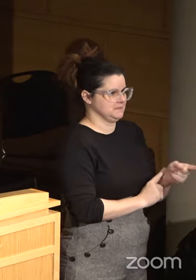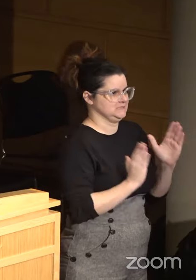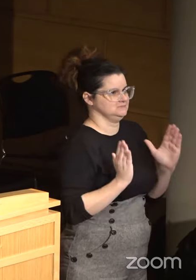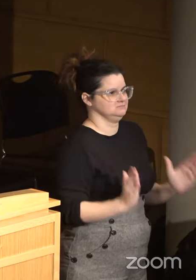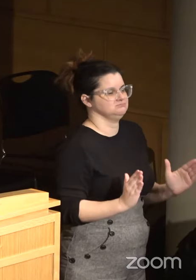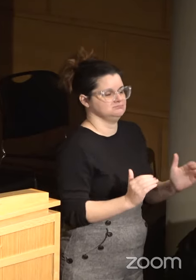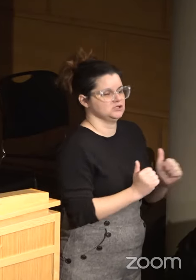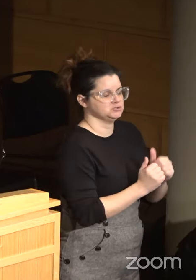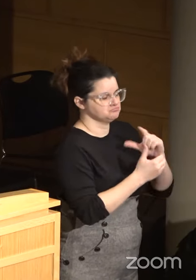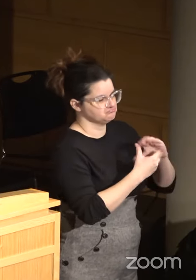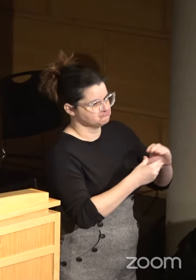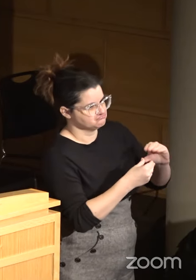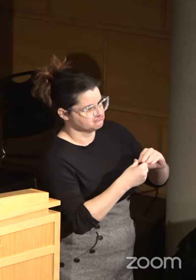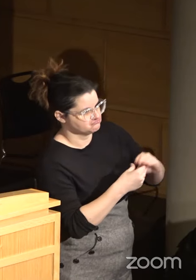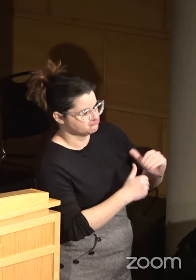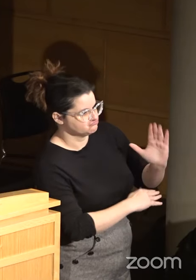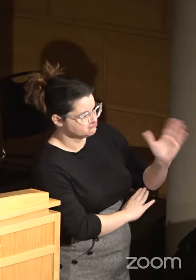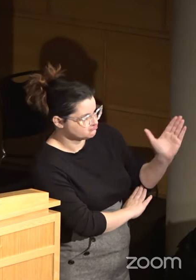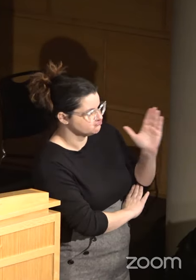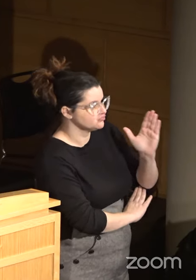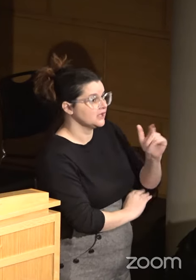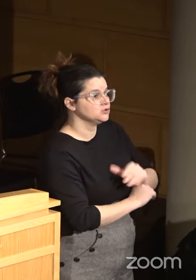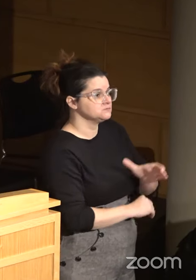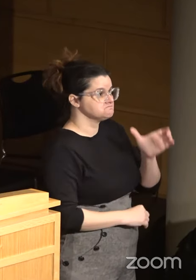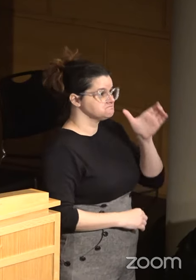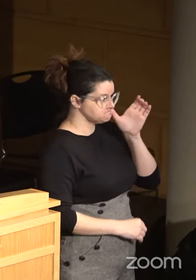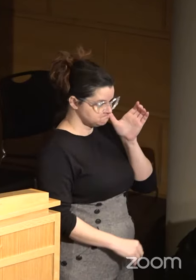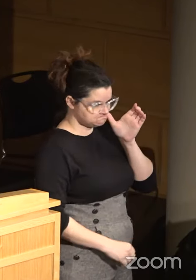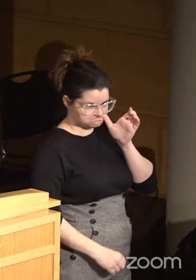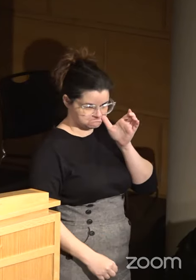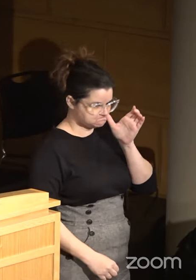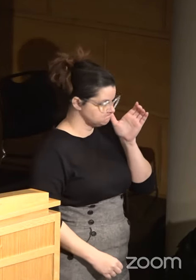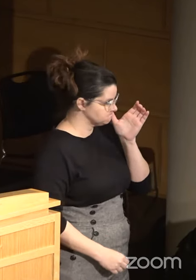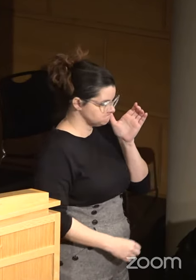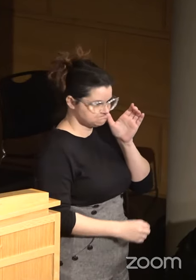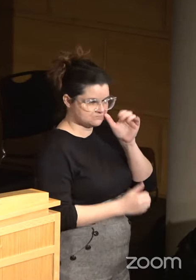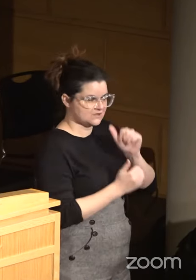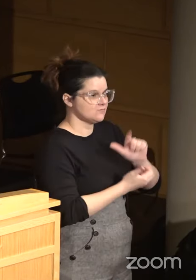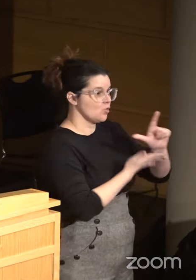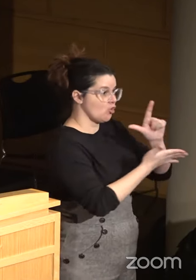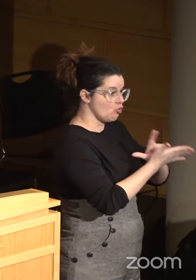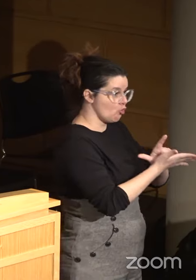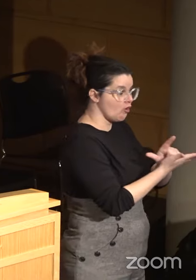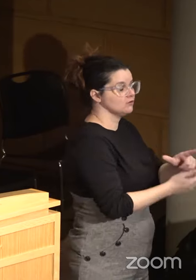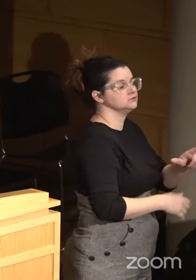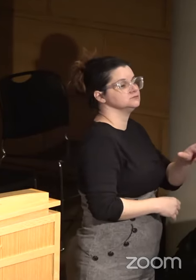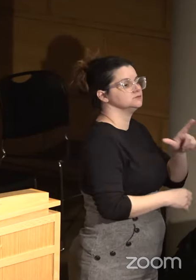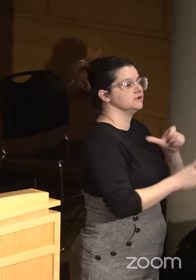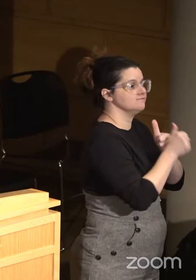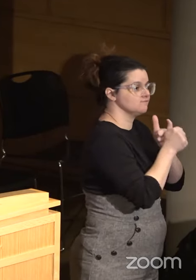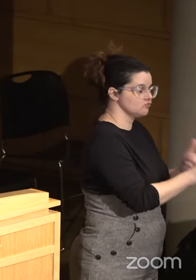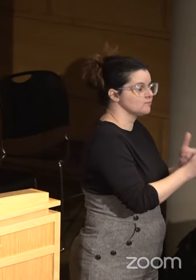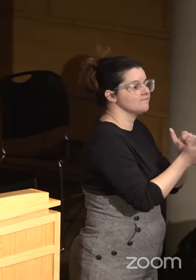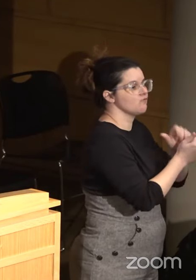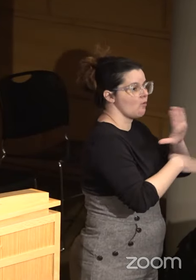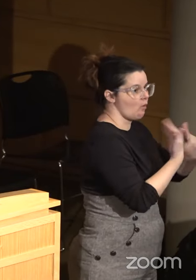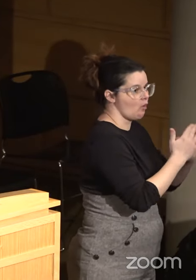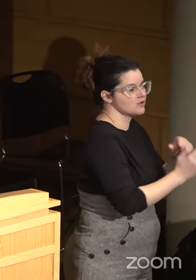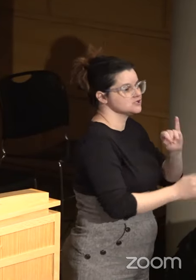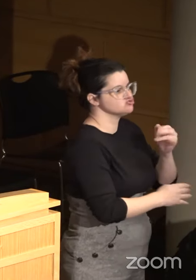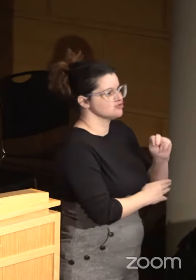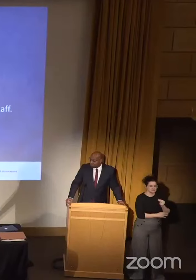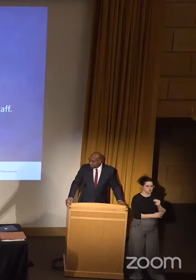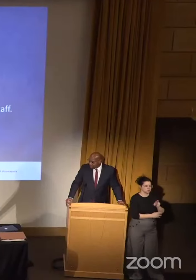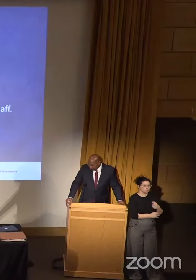to make their presentation. You will hear presentations from effective law enforcement for all, Jensen Hughes